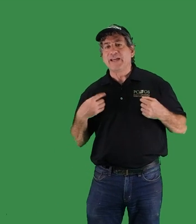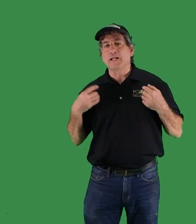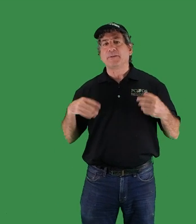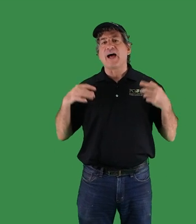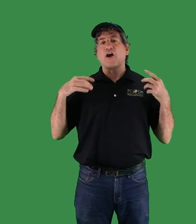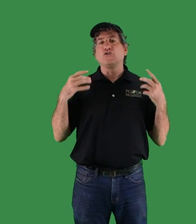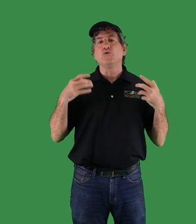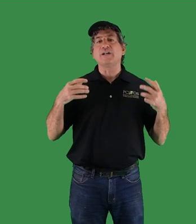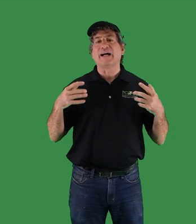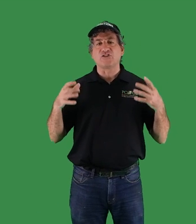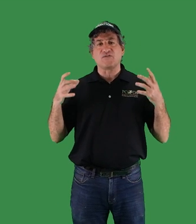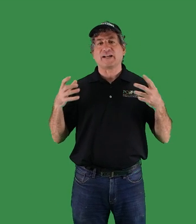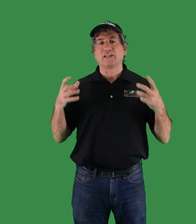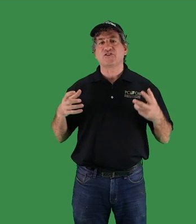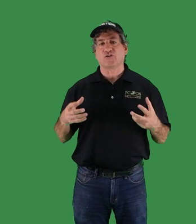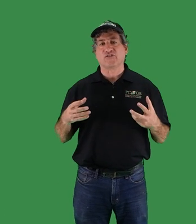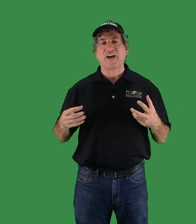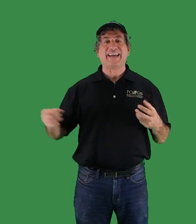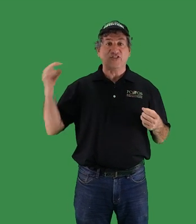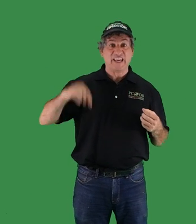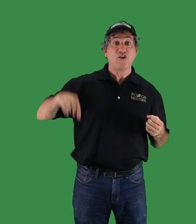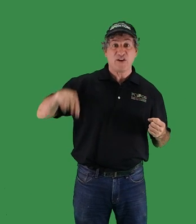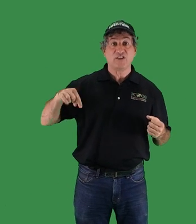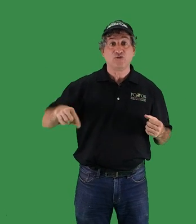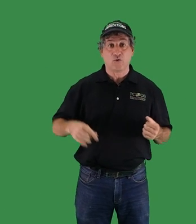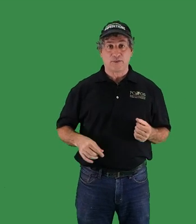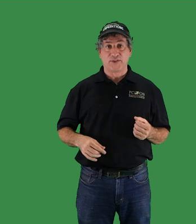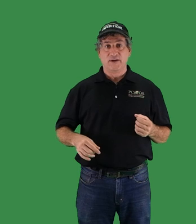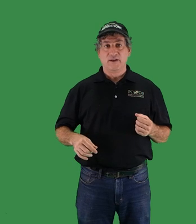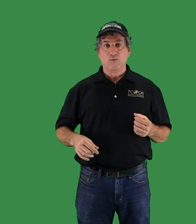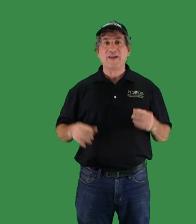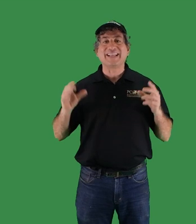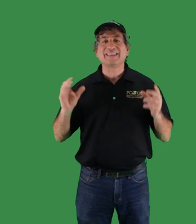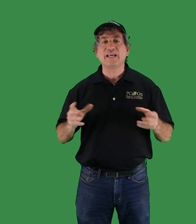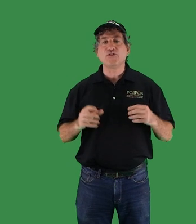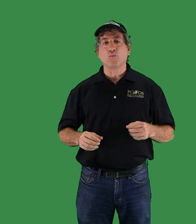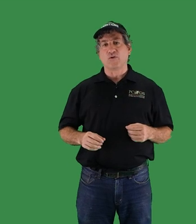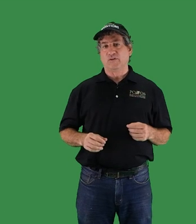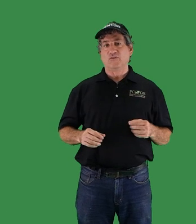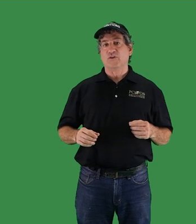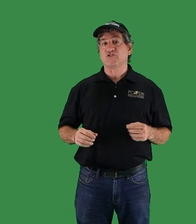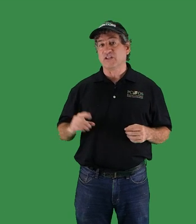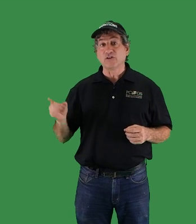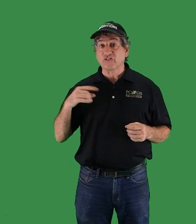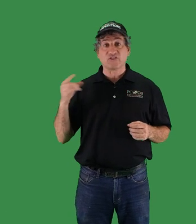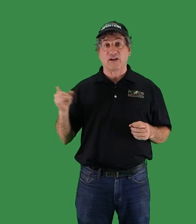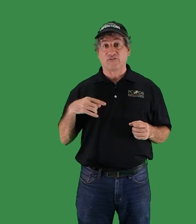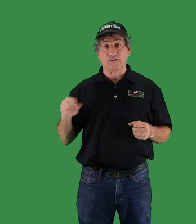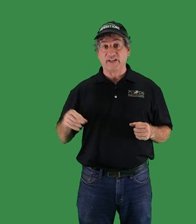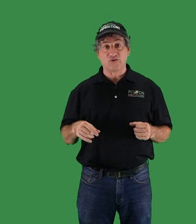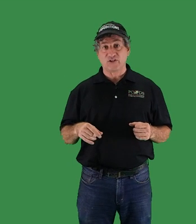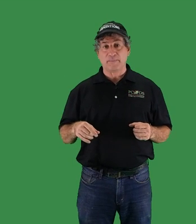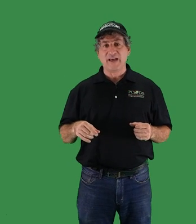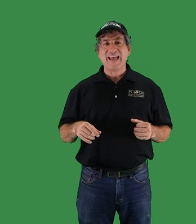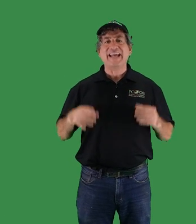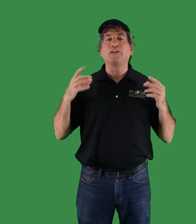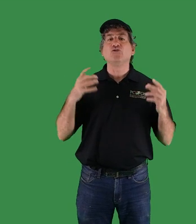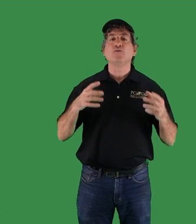we can apply our new knowledge of ecological science here in the North, we can lead the world, which still looks to us for leadership, in a new